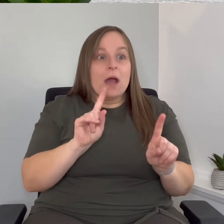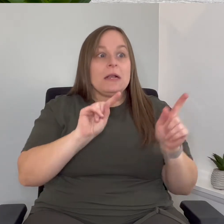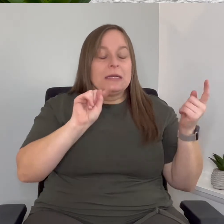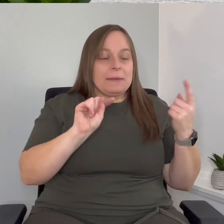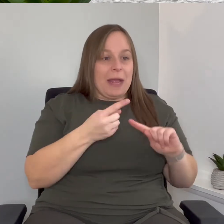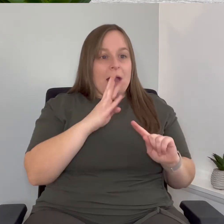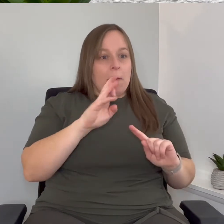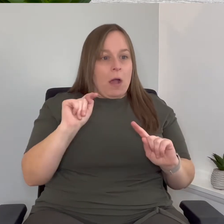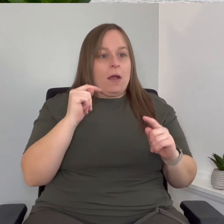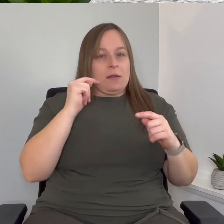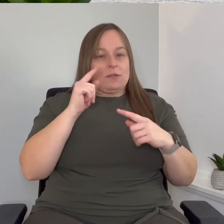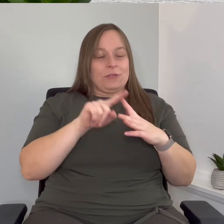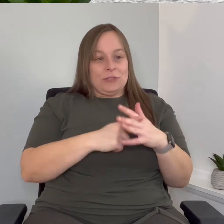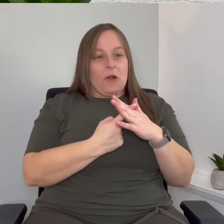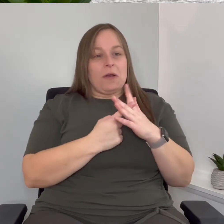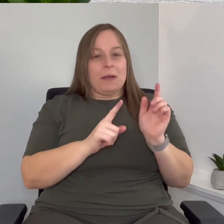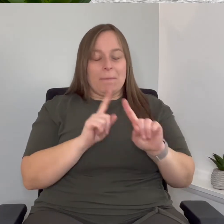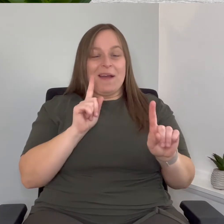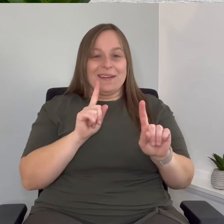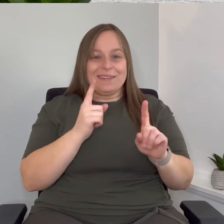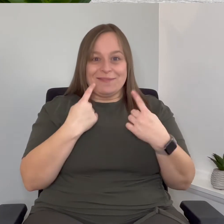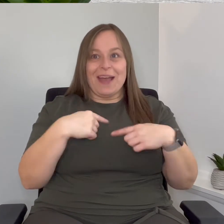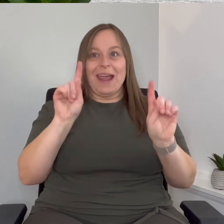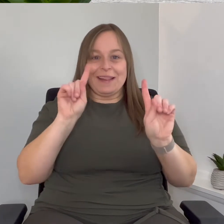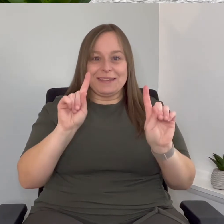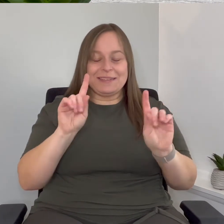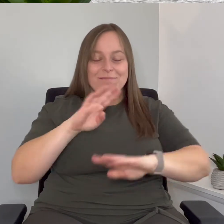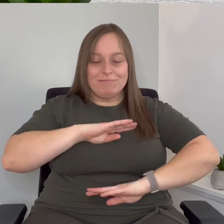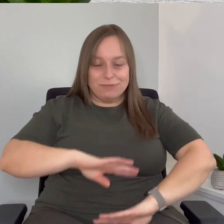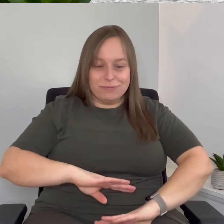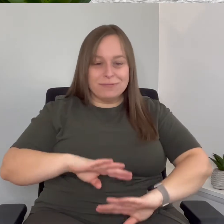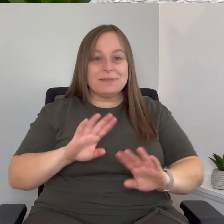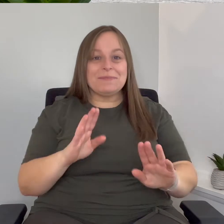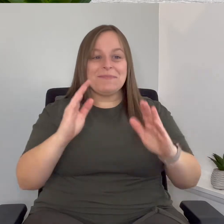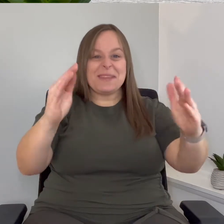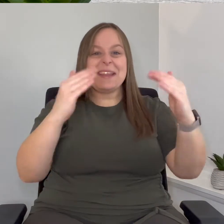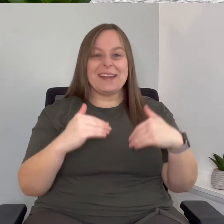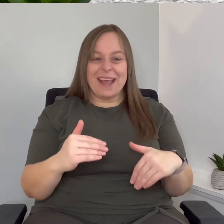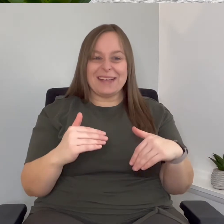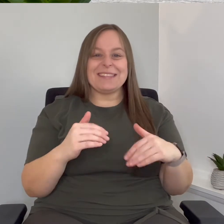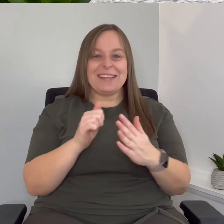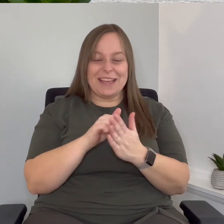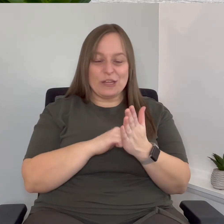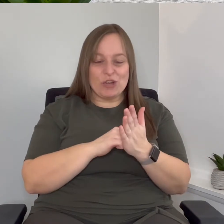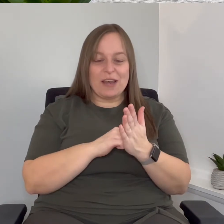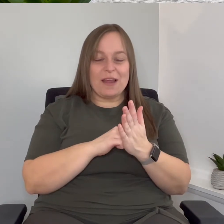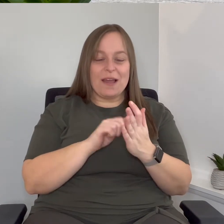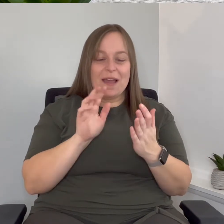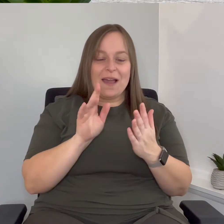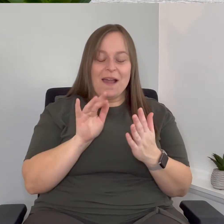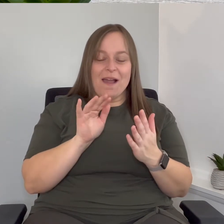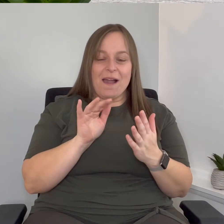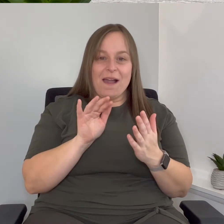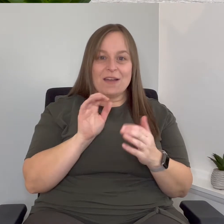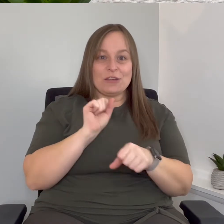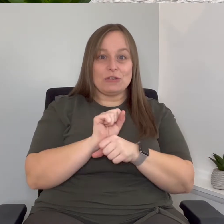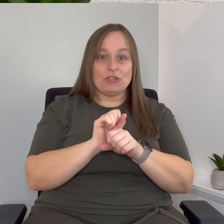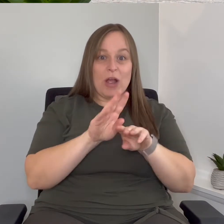in the butt to get it to that point next thing on the agenda is job offers